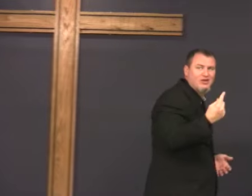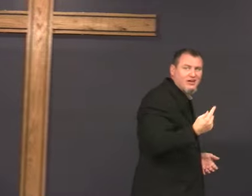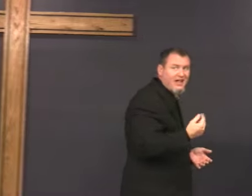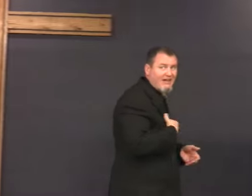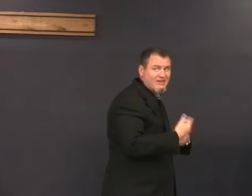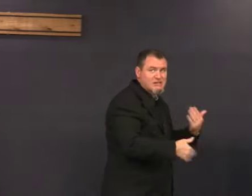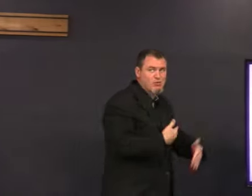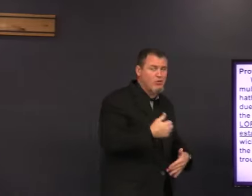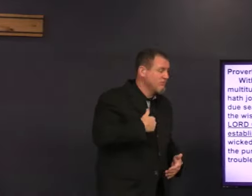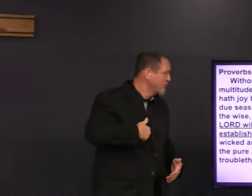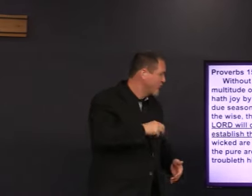verse 27